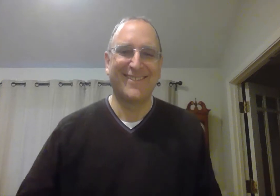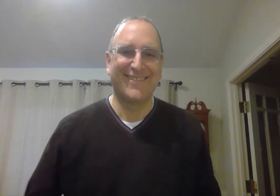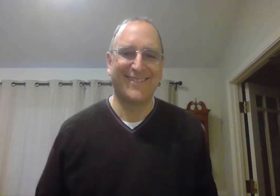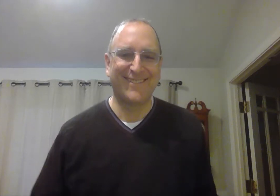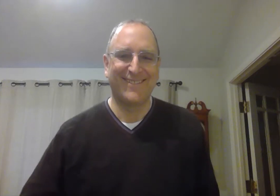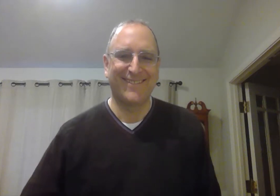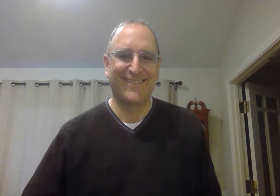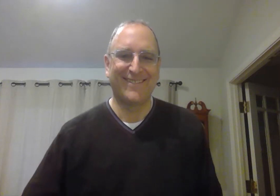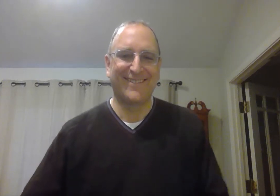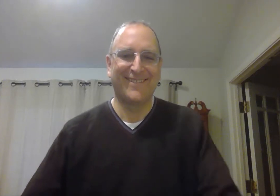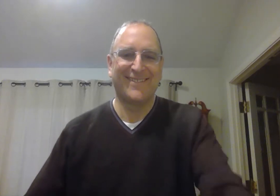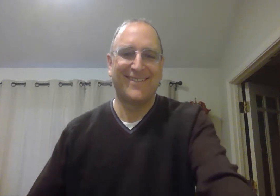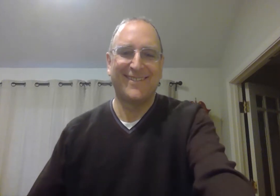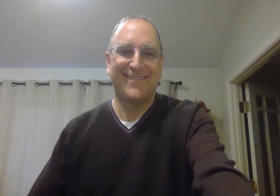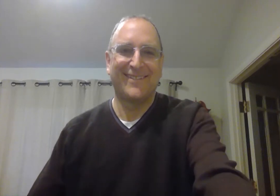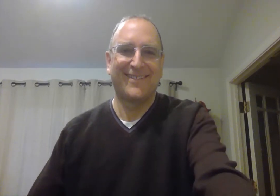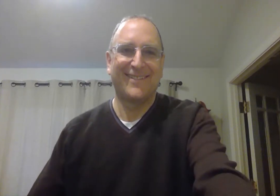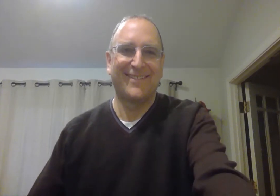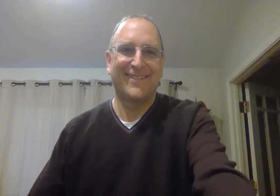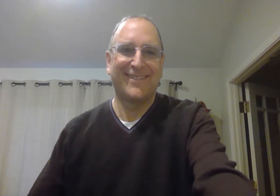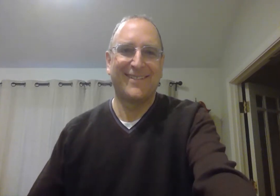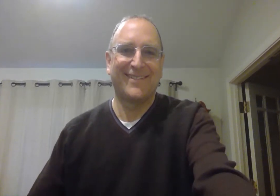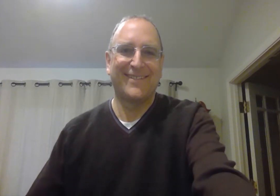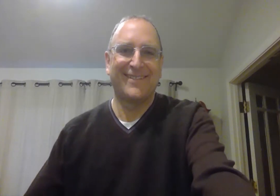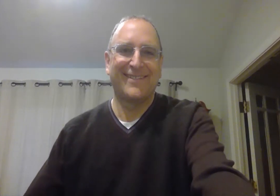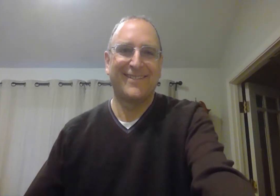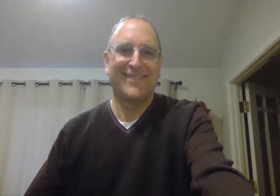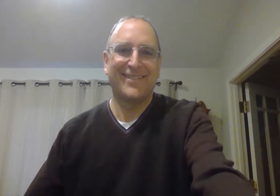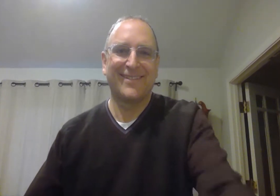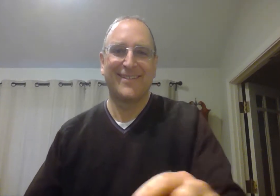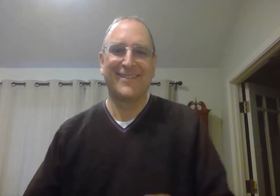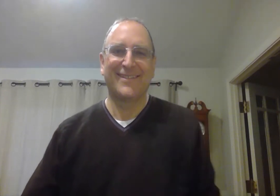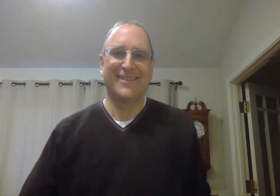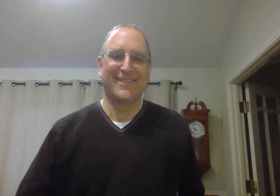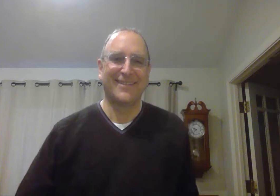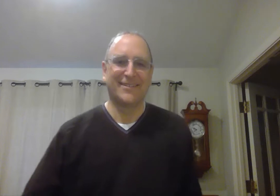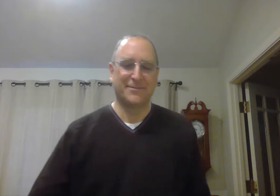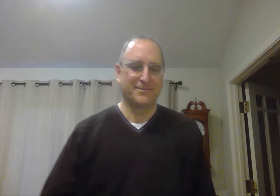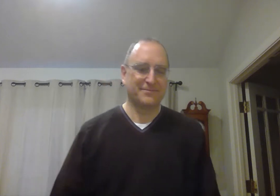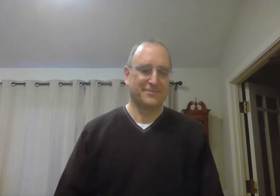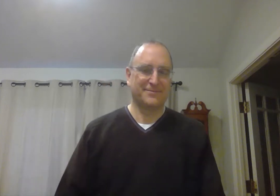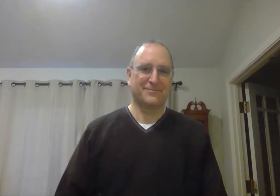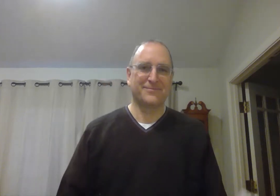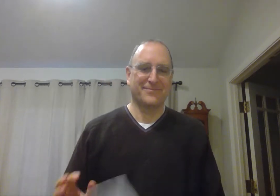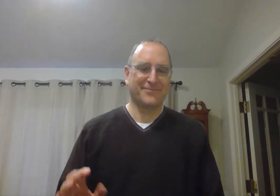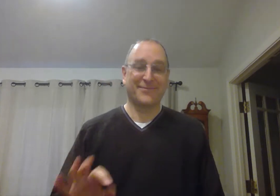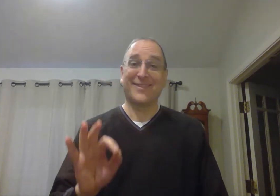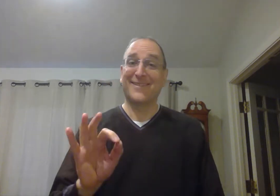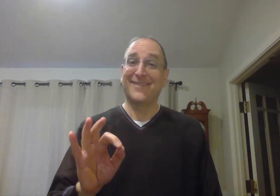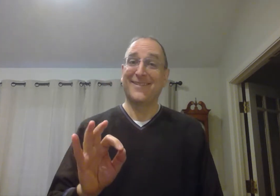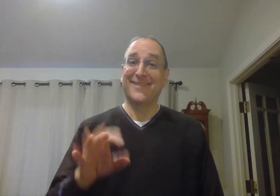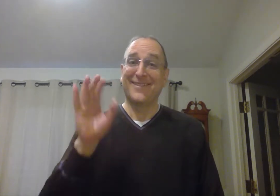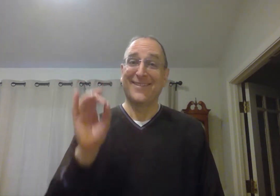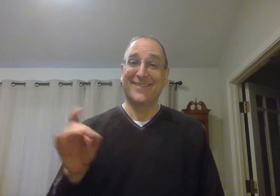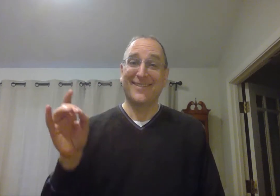This is Patapan Fantasia. Full mix, all parts, with click and counting. One,